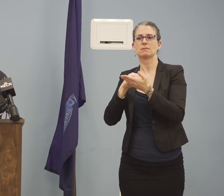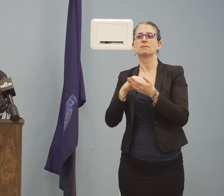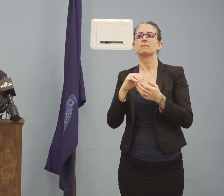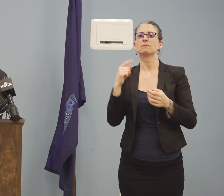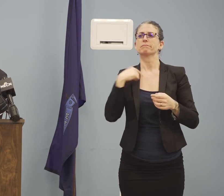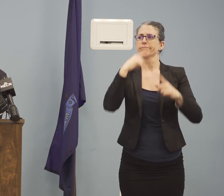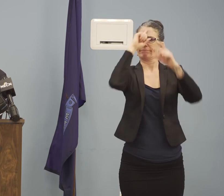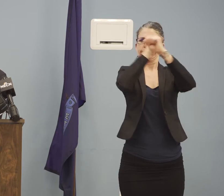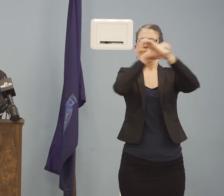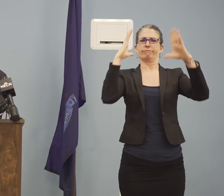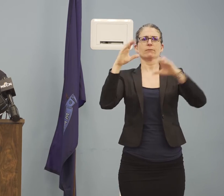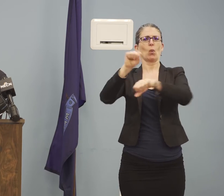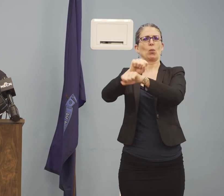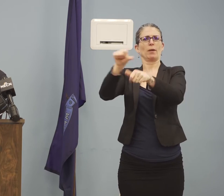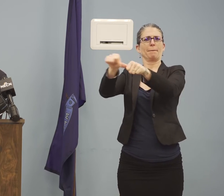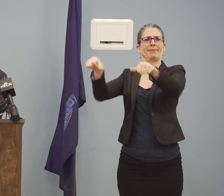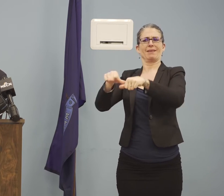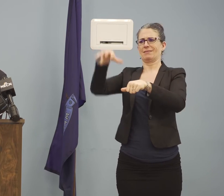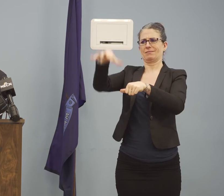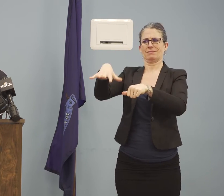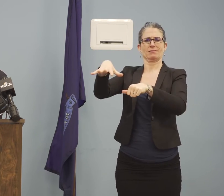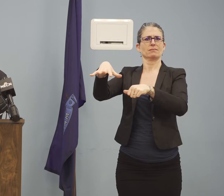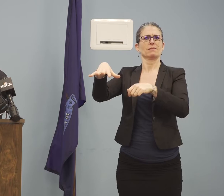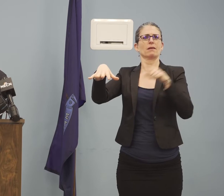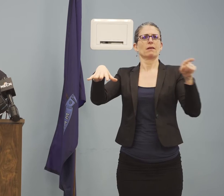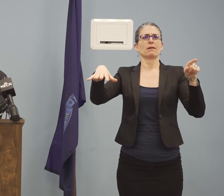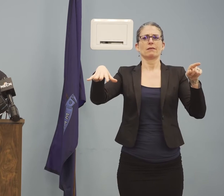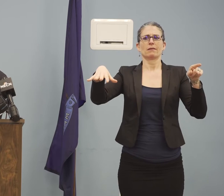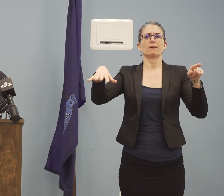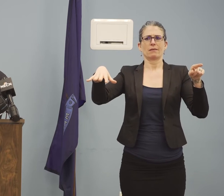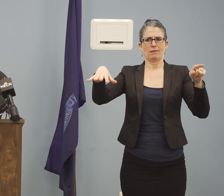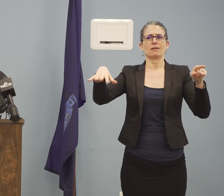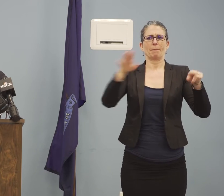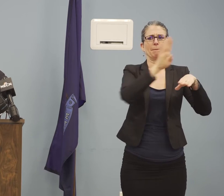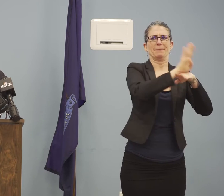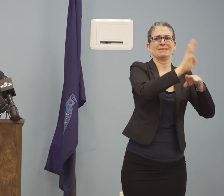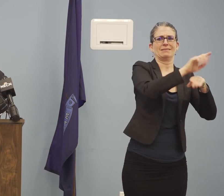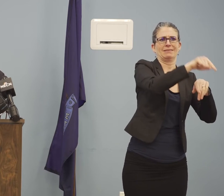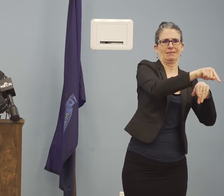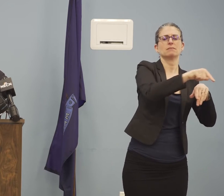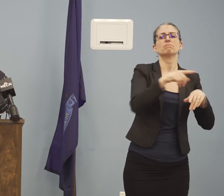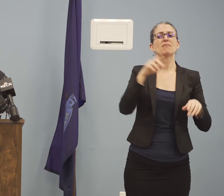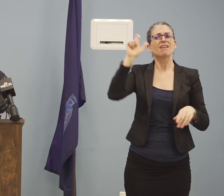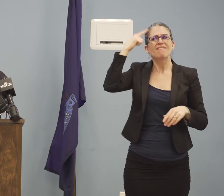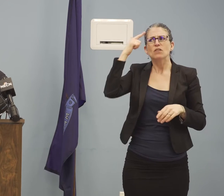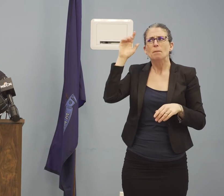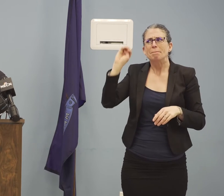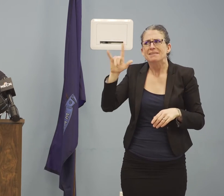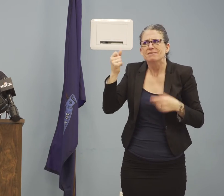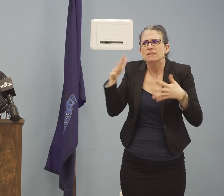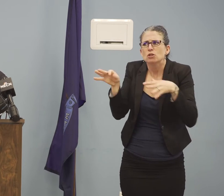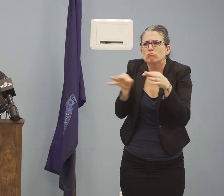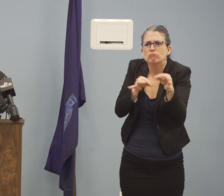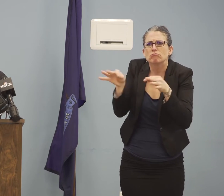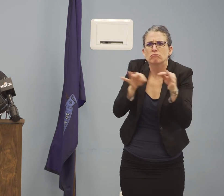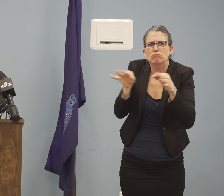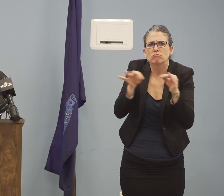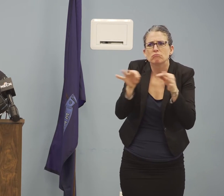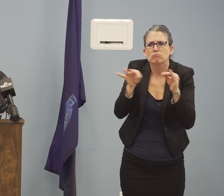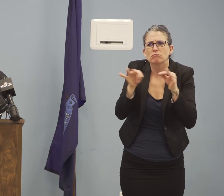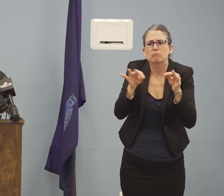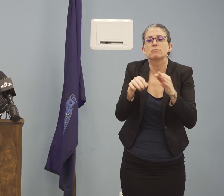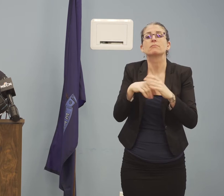businesses that Governor Mills has noted. The first is that workplaces, for the most part, are not areas of tight